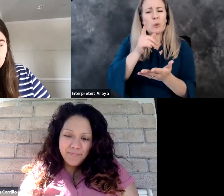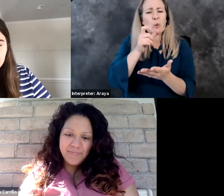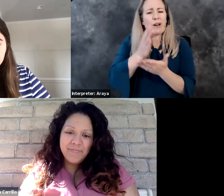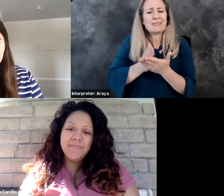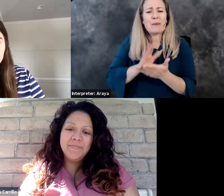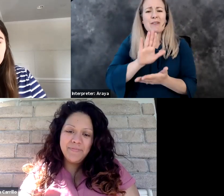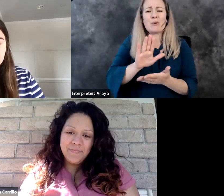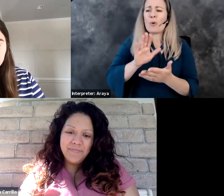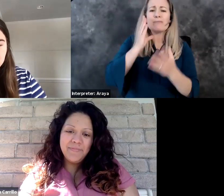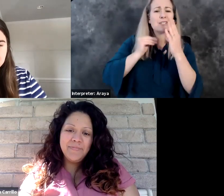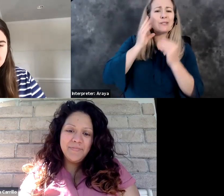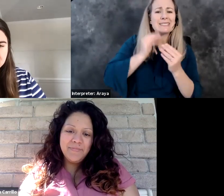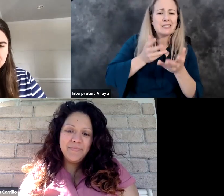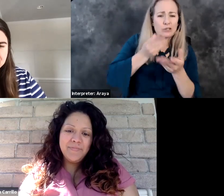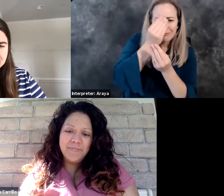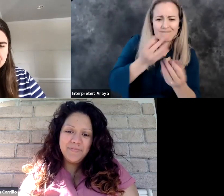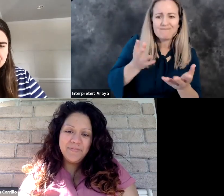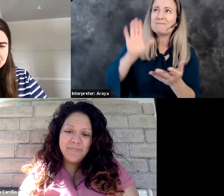your story to and his love?